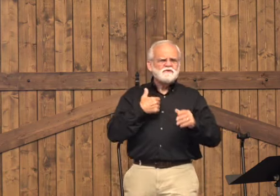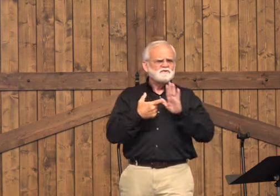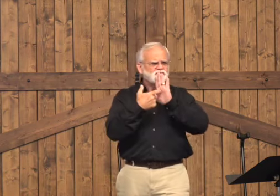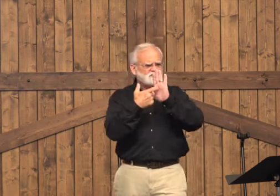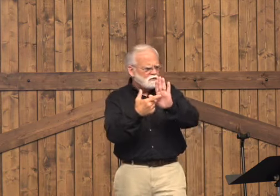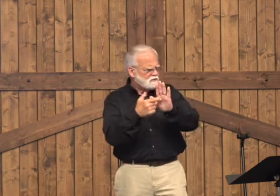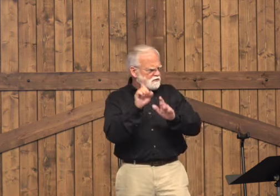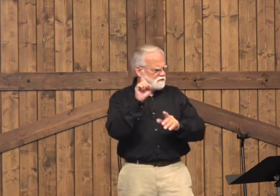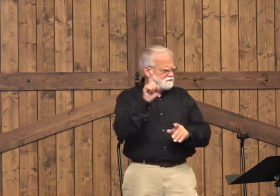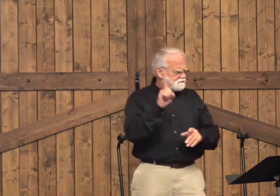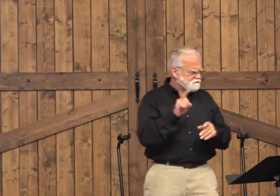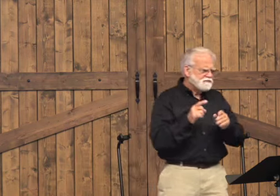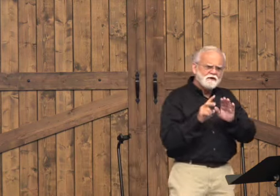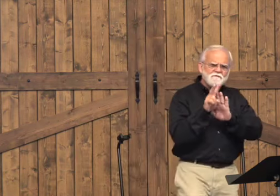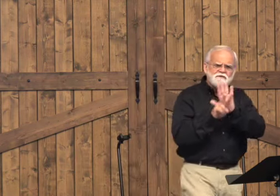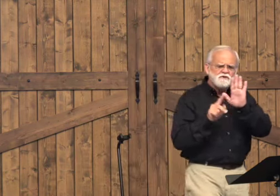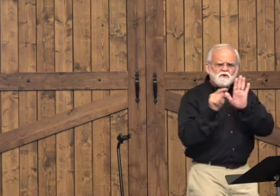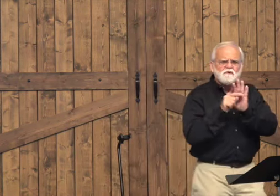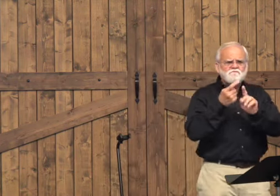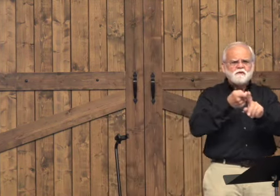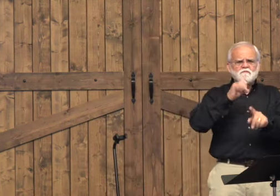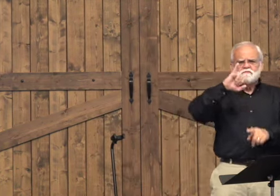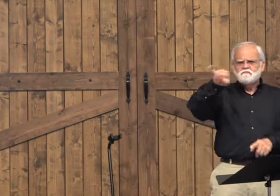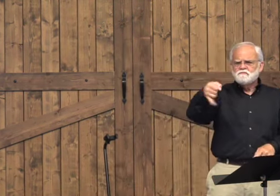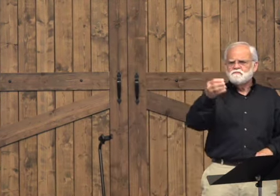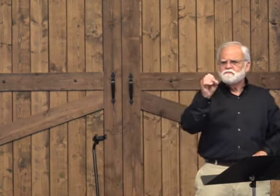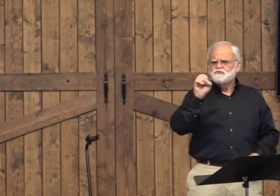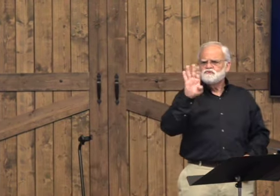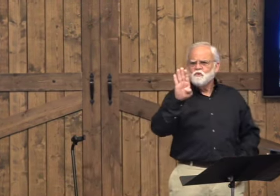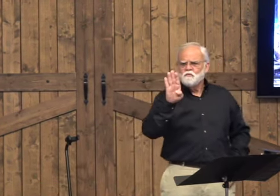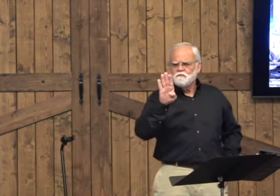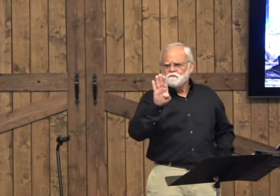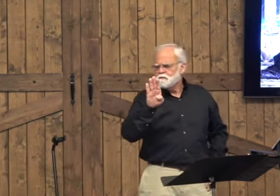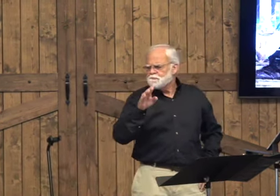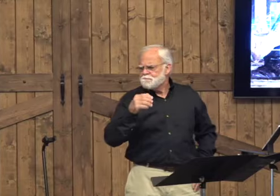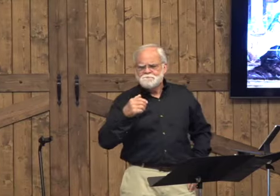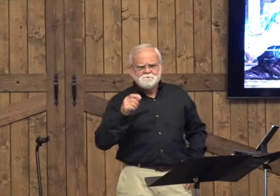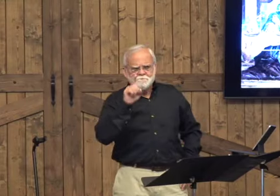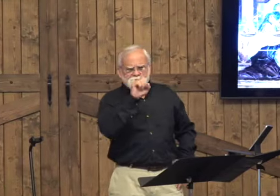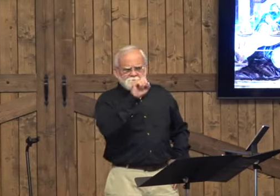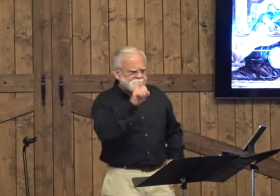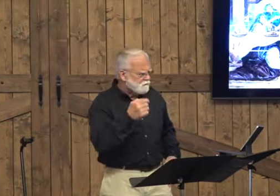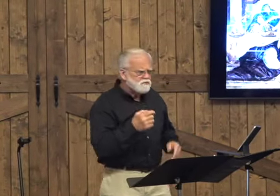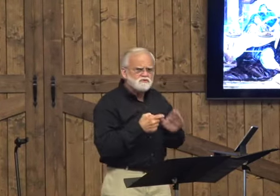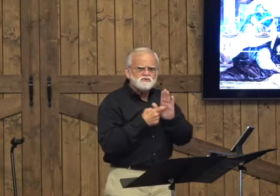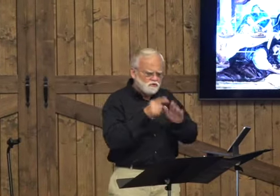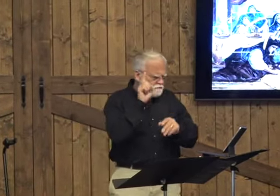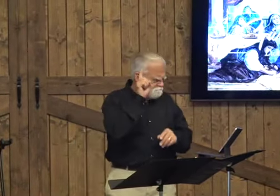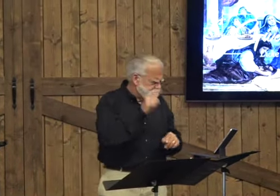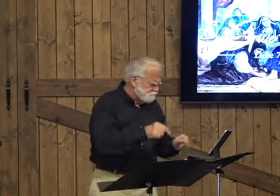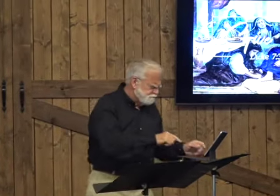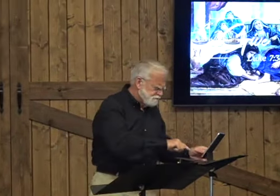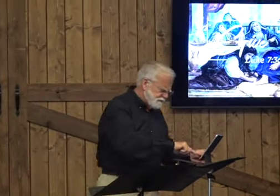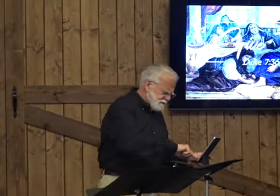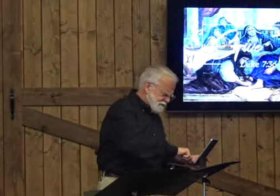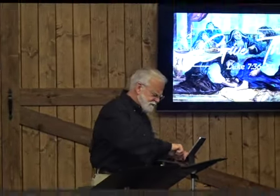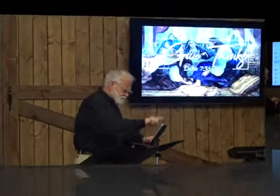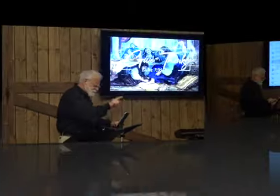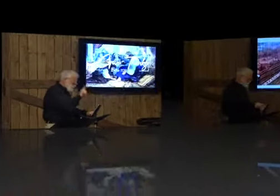Before we close, I can show you a meeting with Captain Joe, our home, and